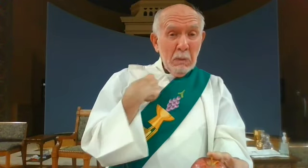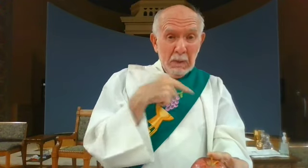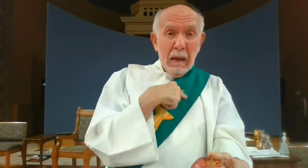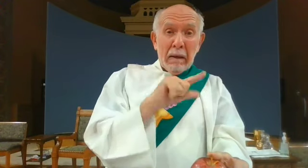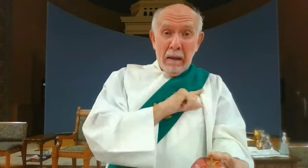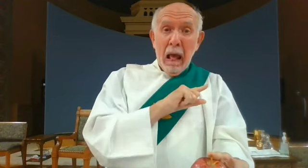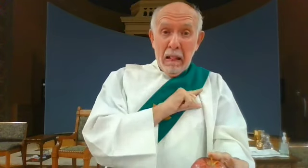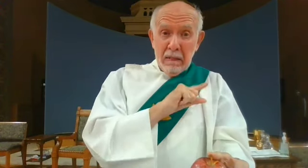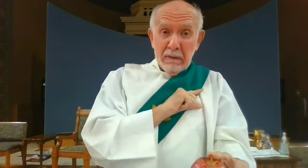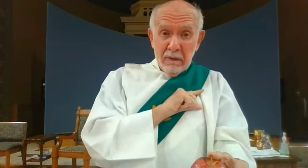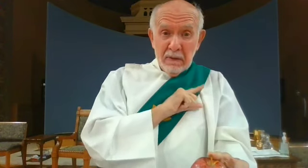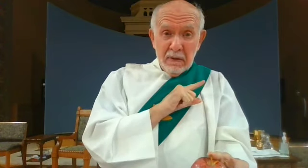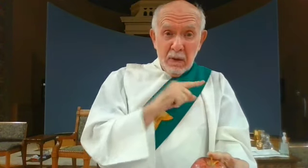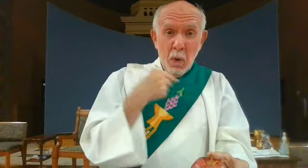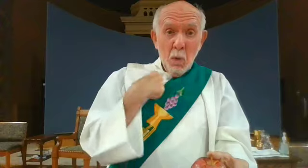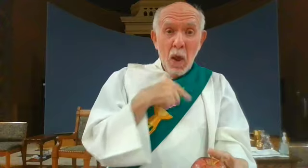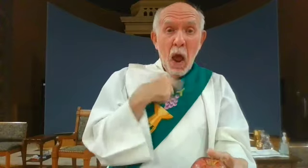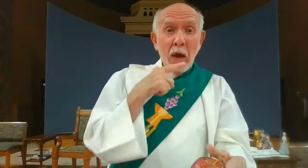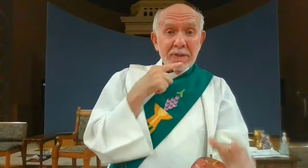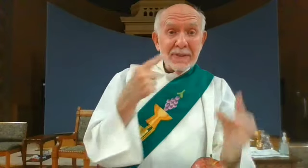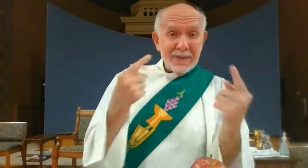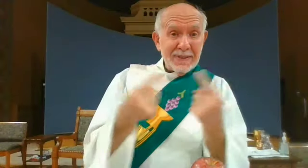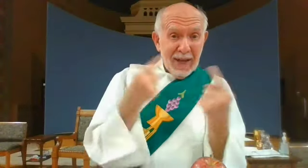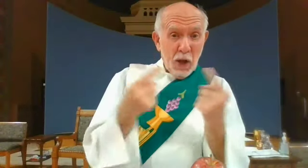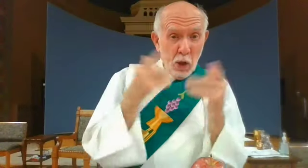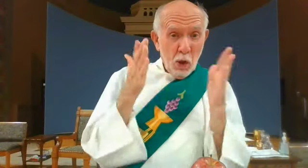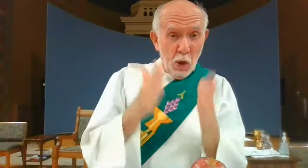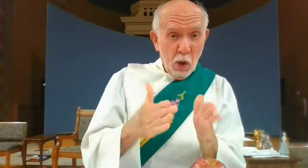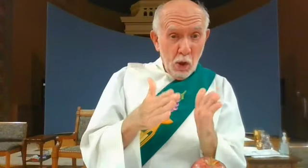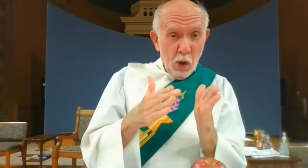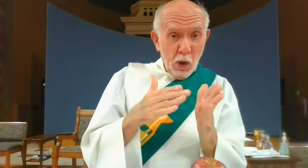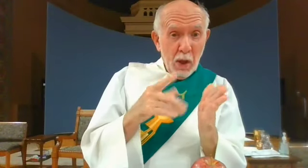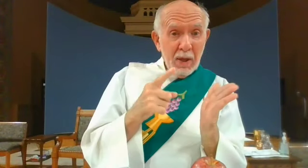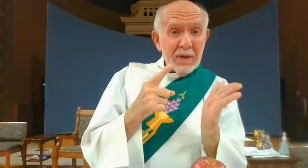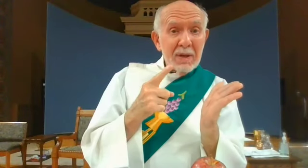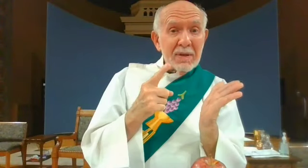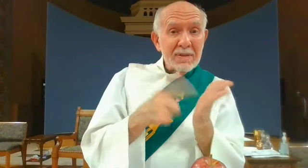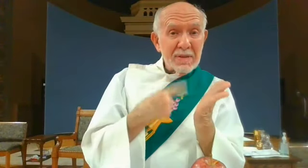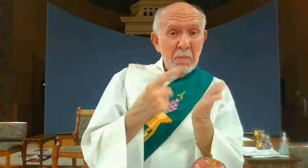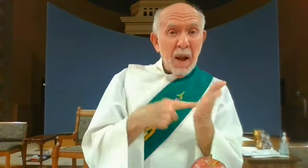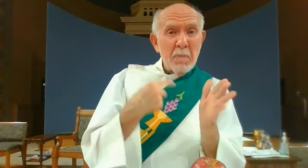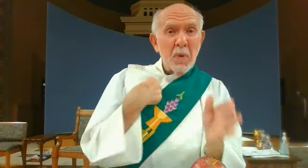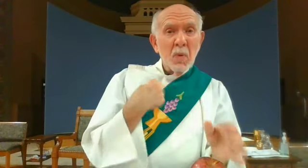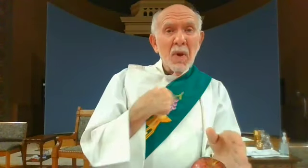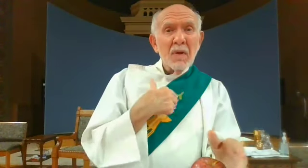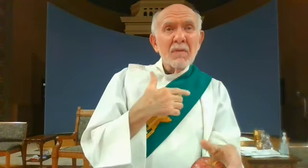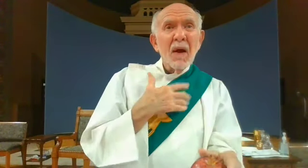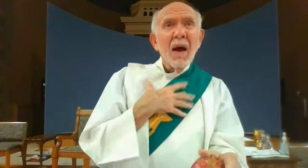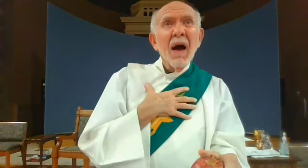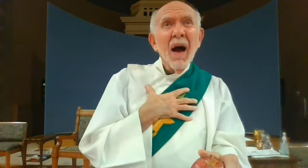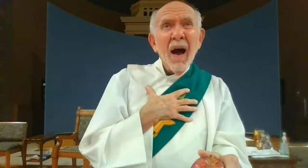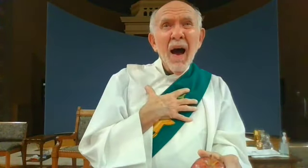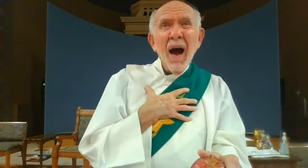and we are guilty we are sinners sometimes we think